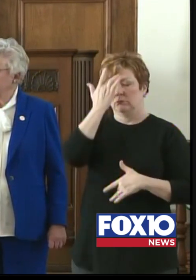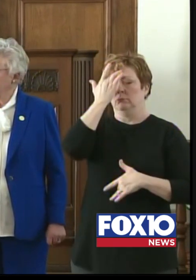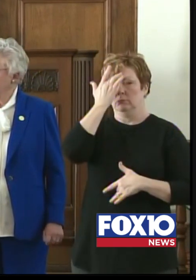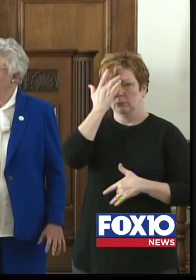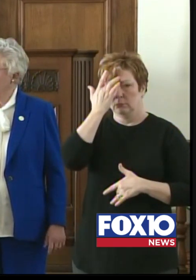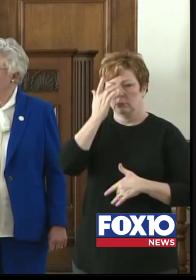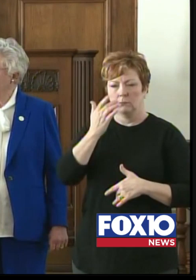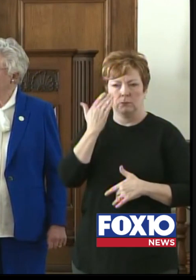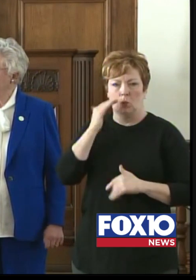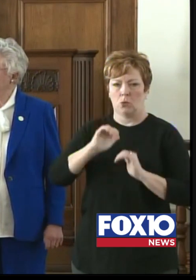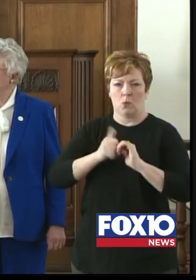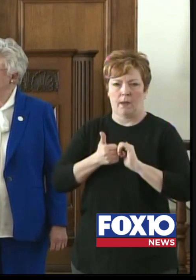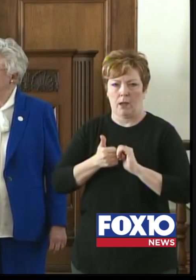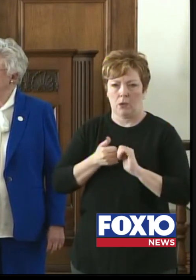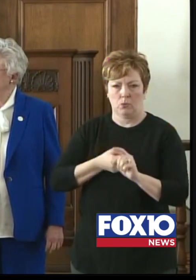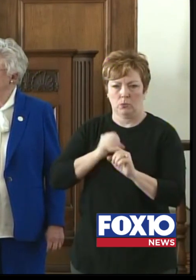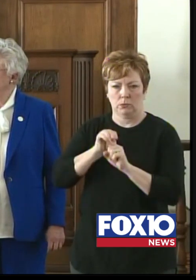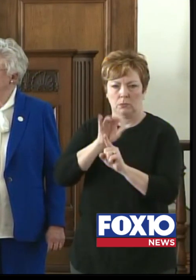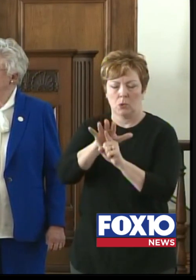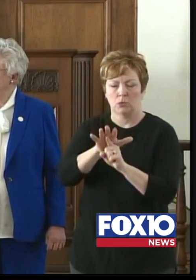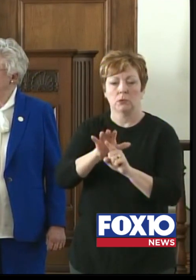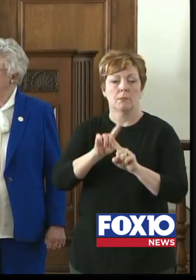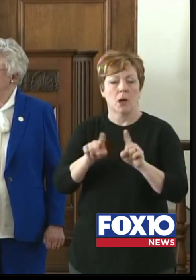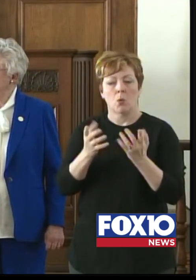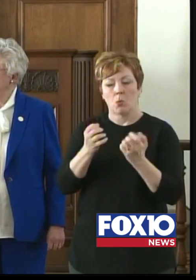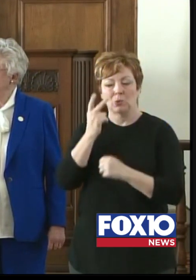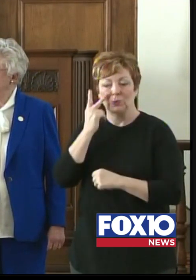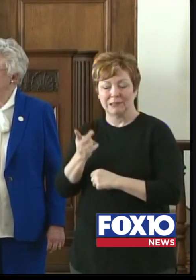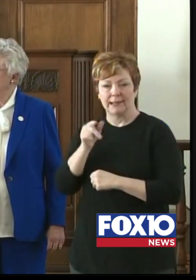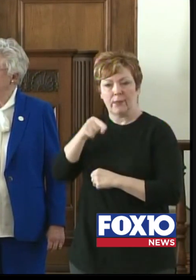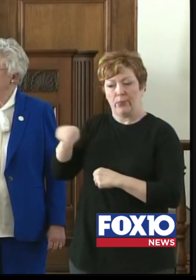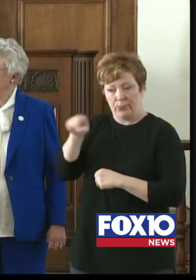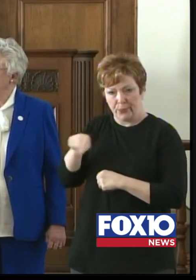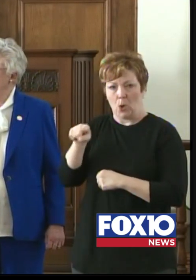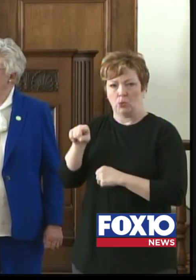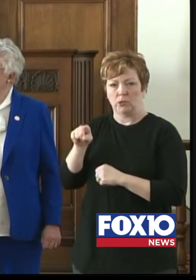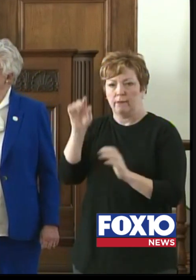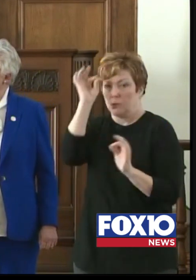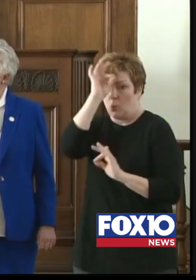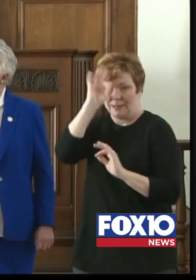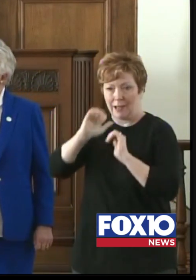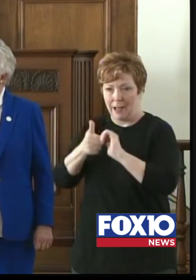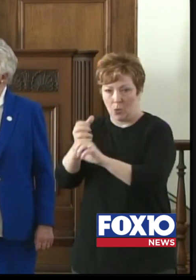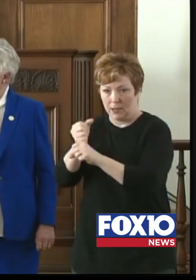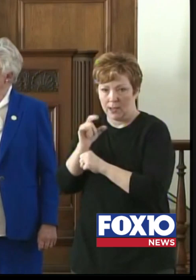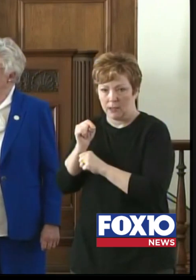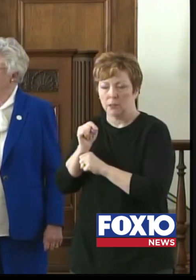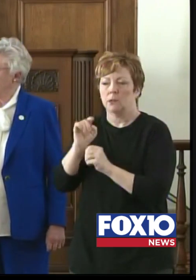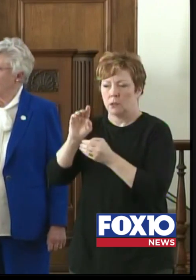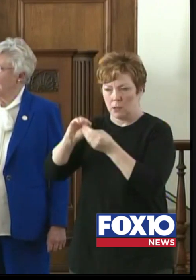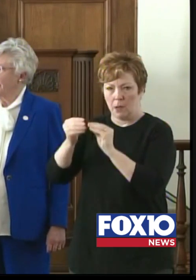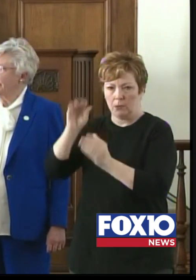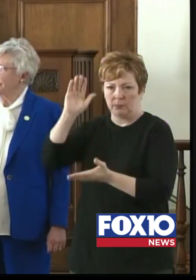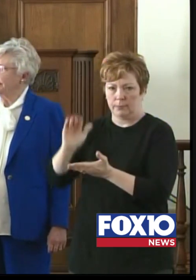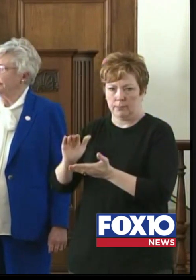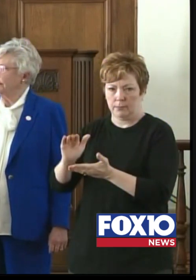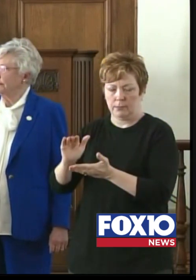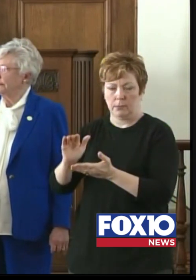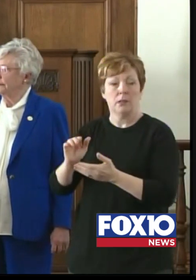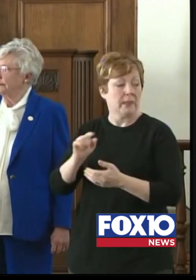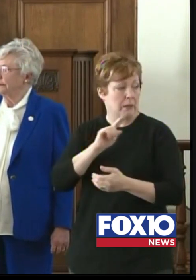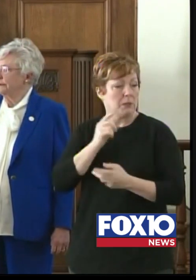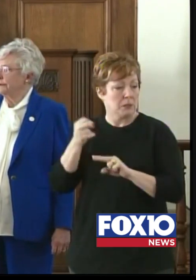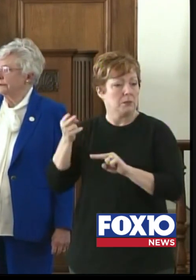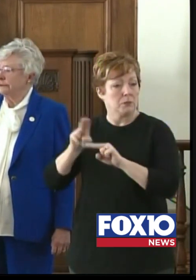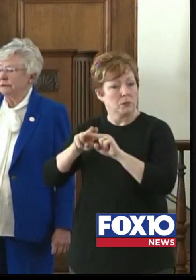really want to make sure that those non-epi linked cases are the ones that are going down. And they actually have been, although they're just not at the level we'd like to